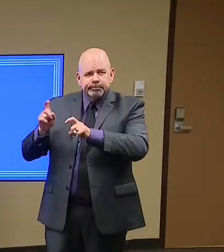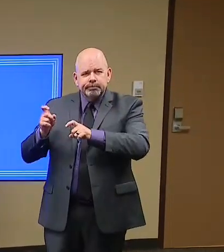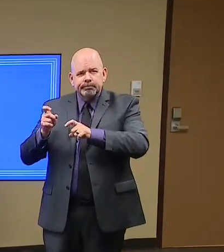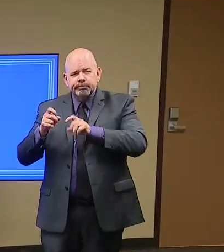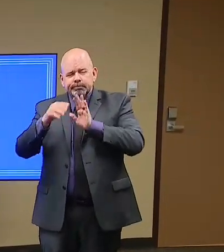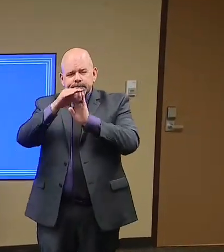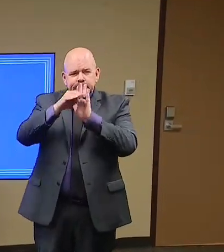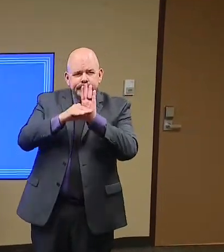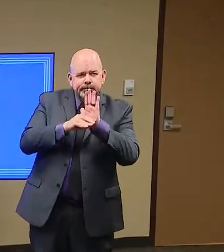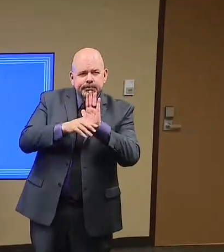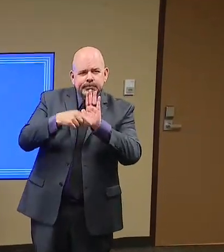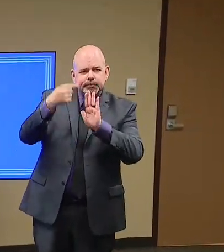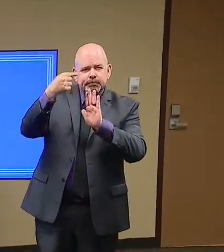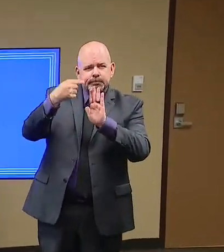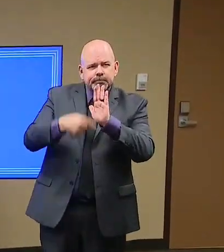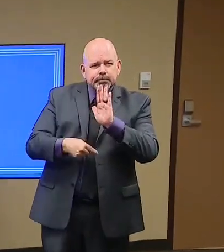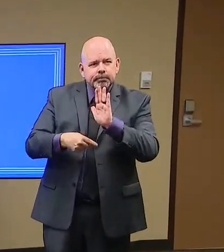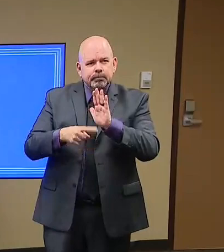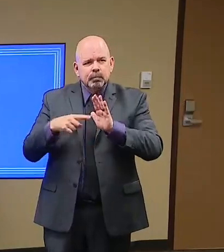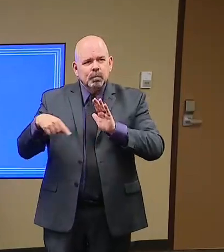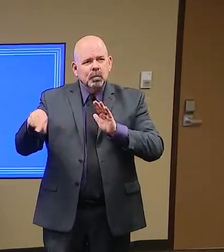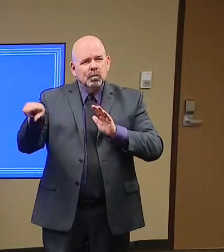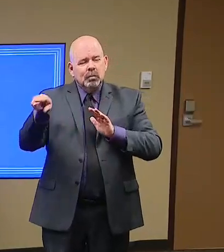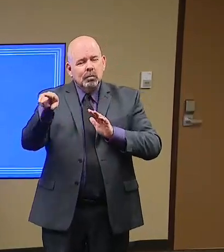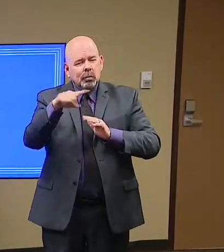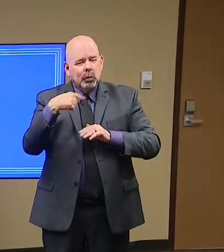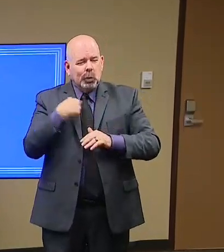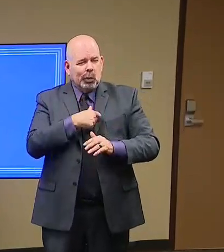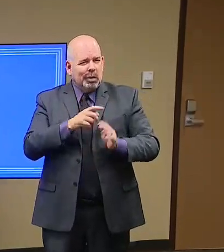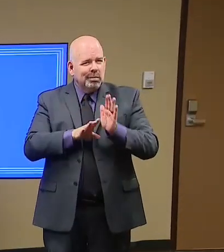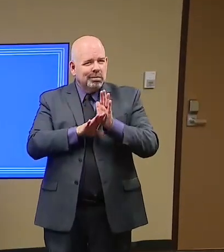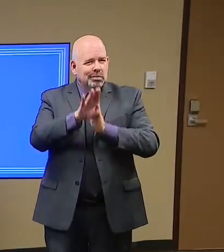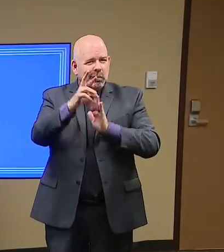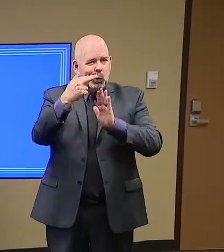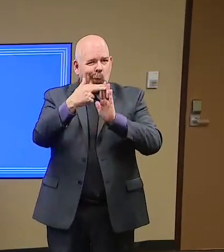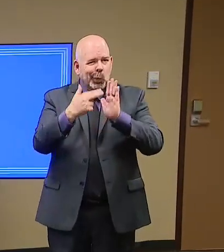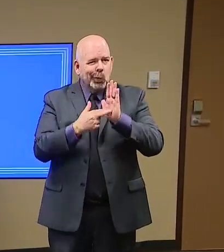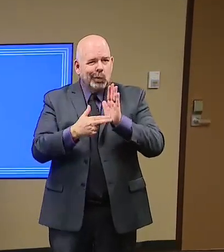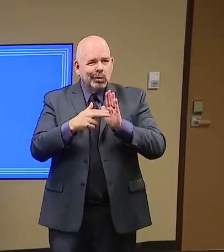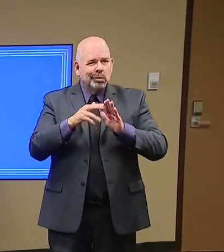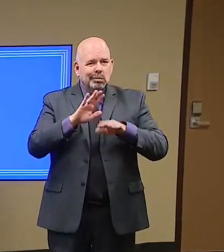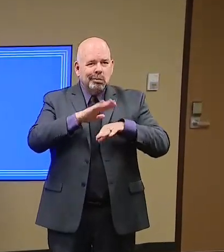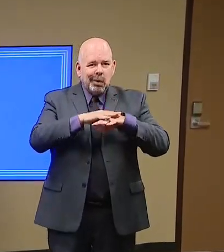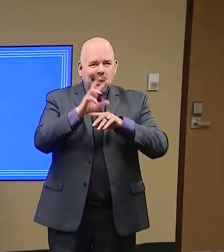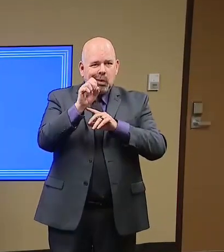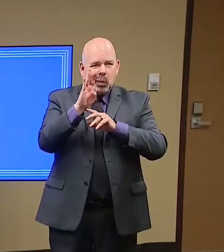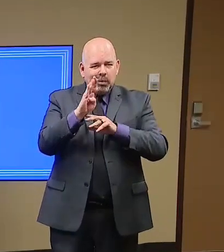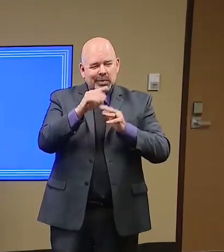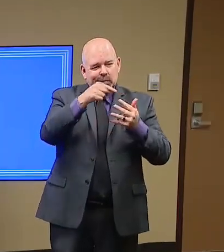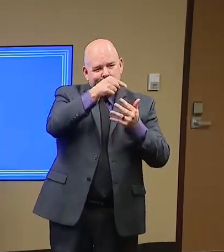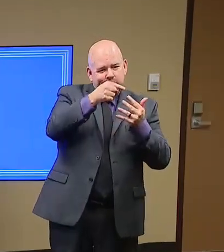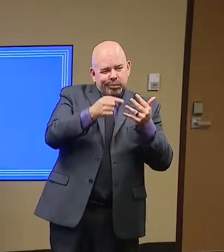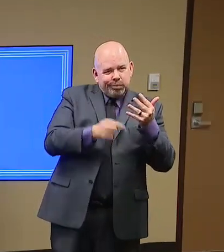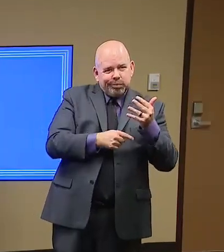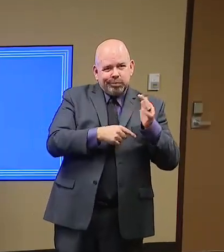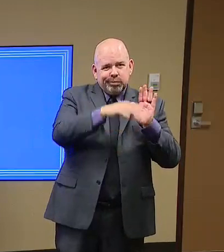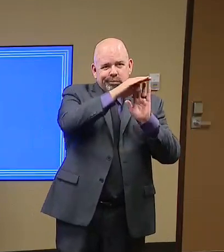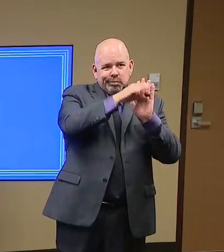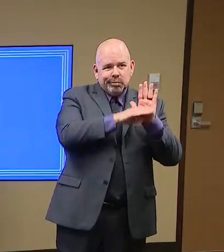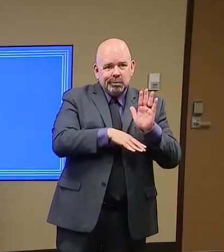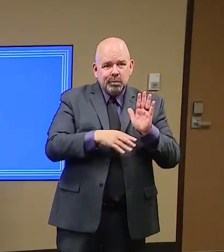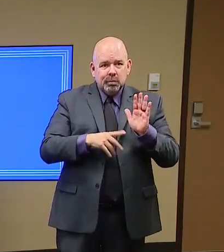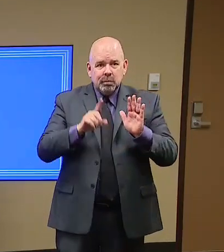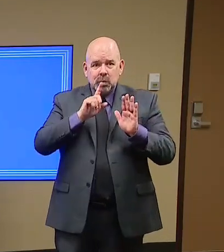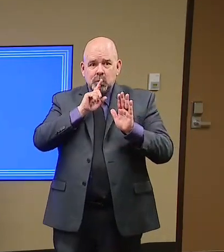prepare their own, you know, design to this establishment. Obviously, there's the exception for eating, which that's